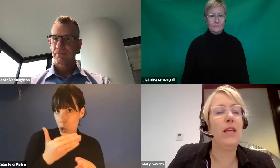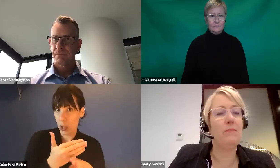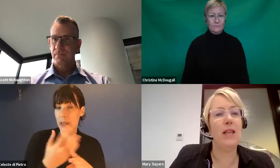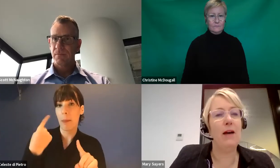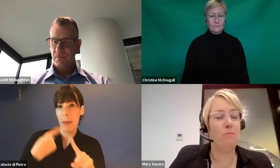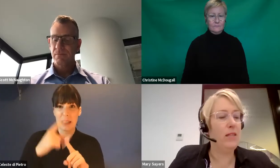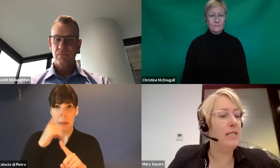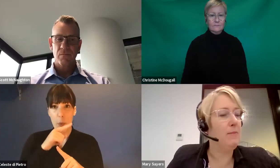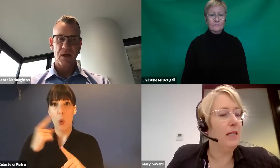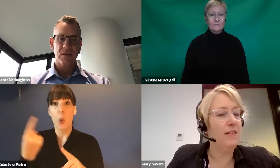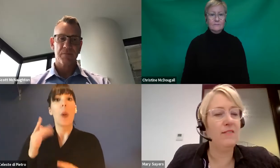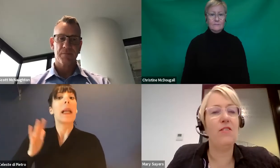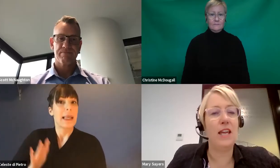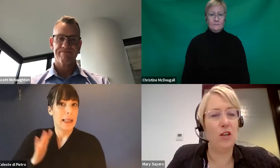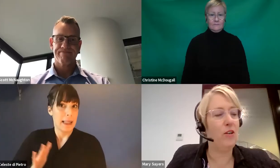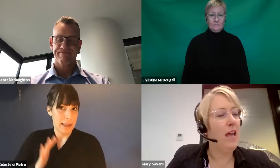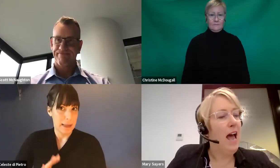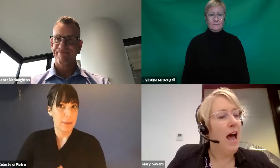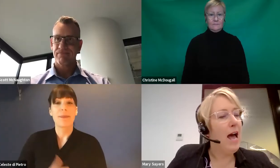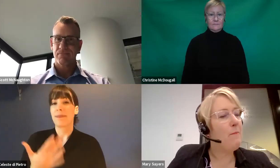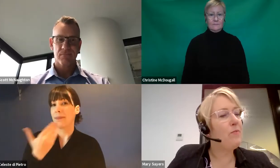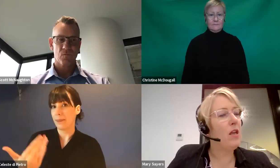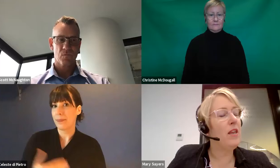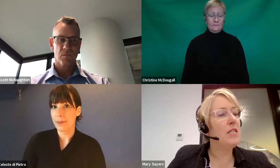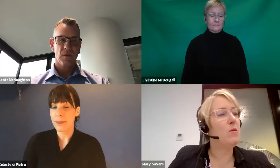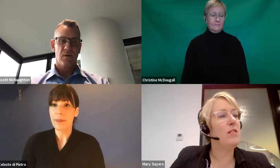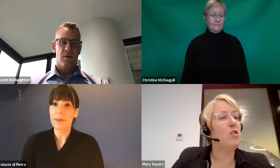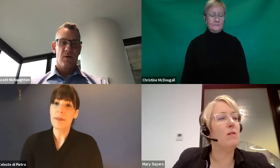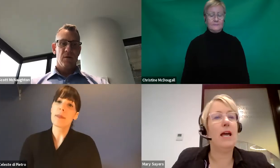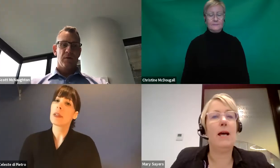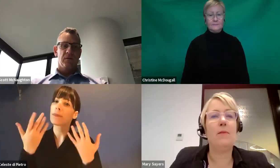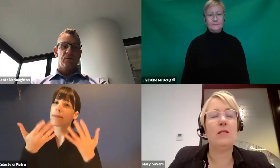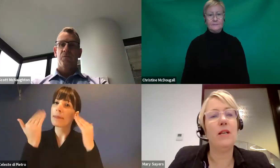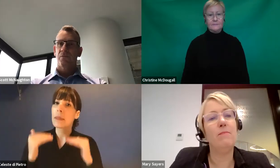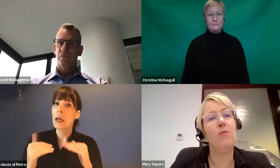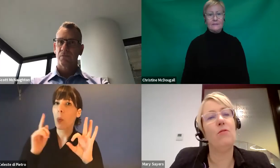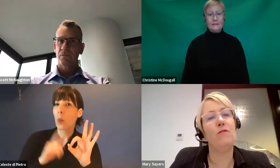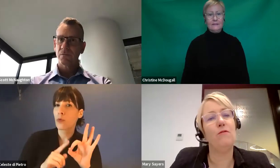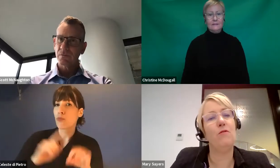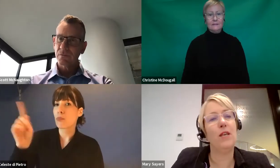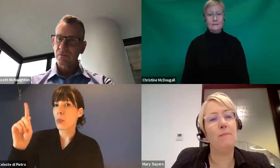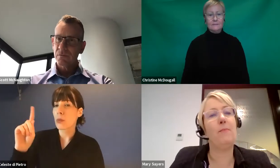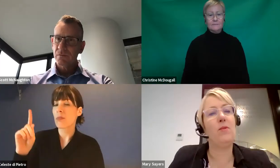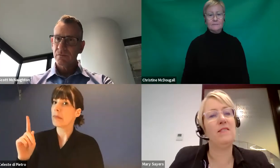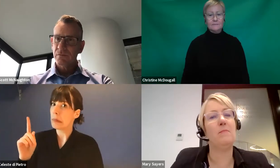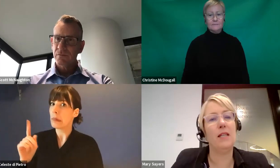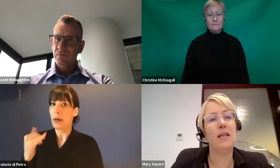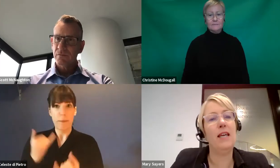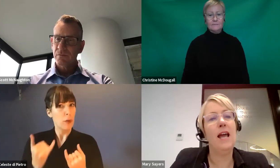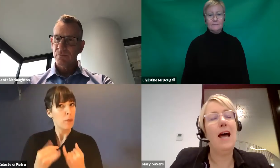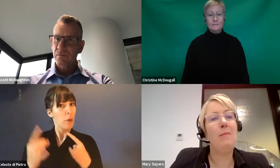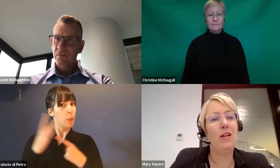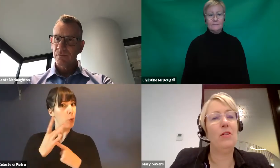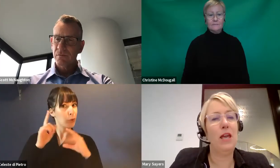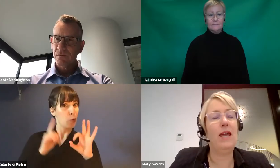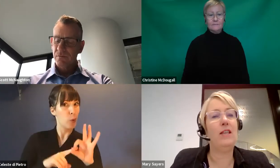people with disabilities. So thank you. The next question is really important for young people with disability